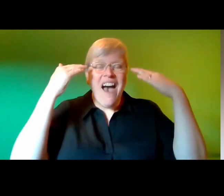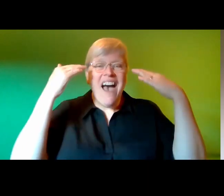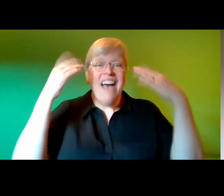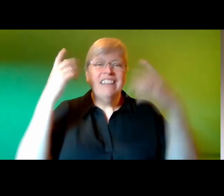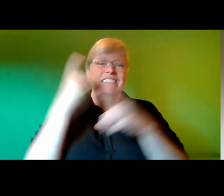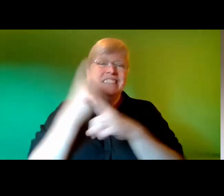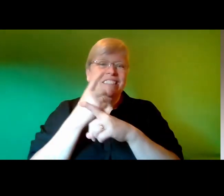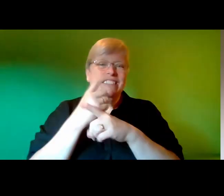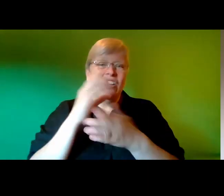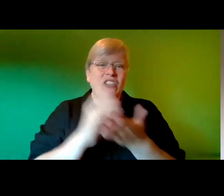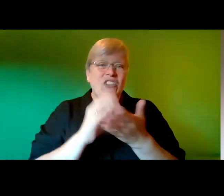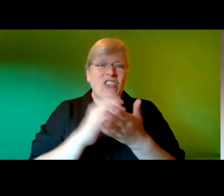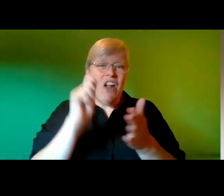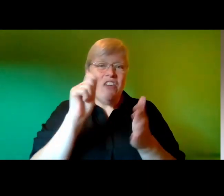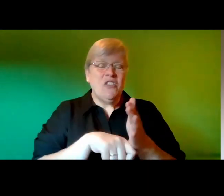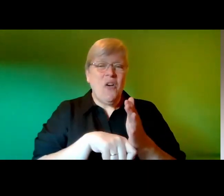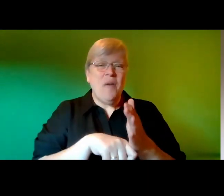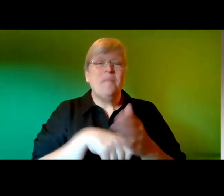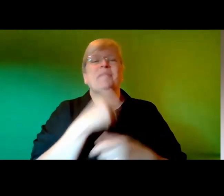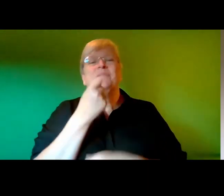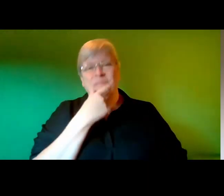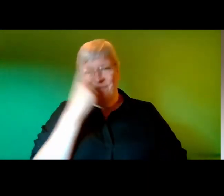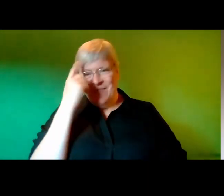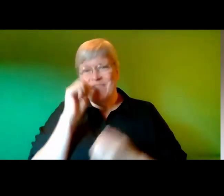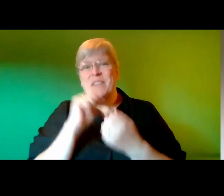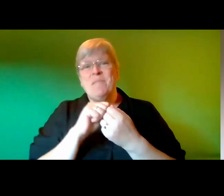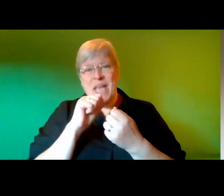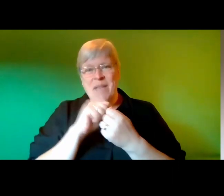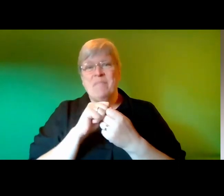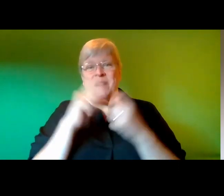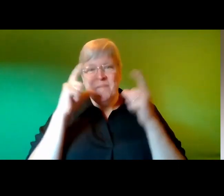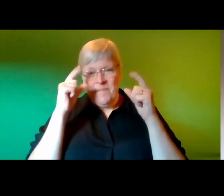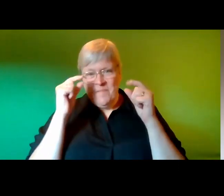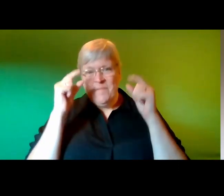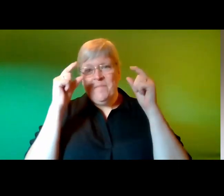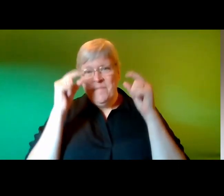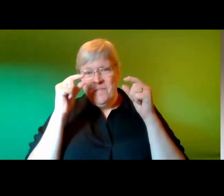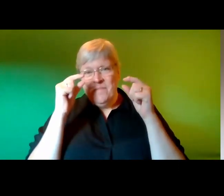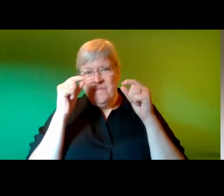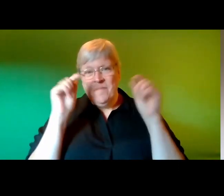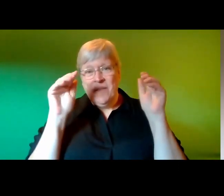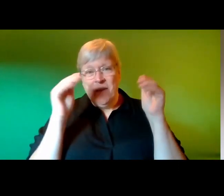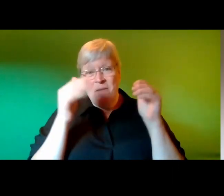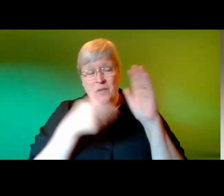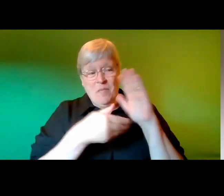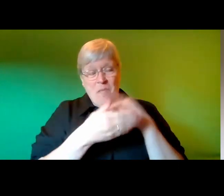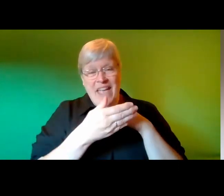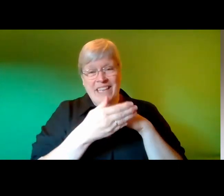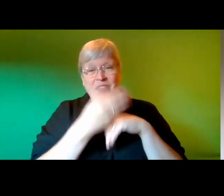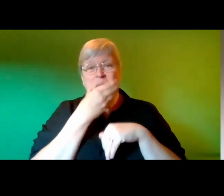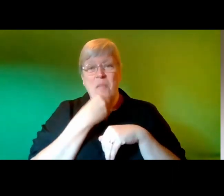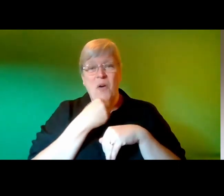james smiles warmly at the memory he blinks twice and focuses his attention back to the boy in front of him